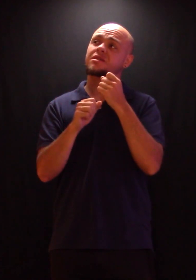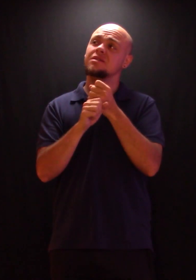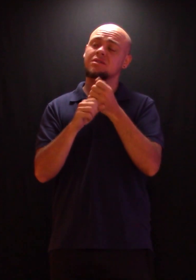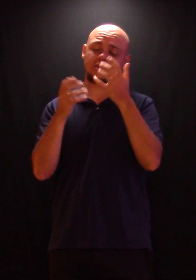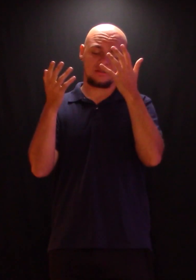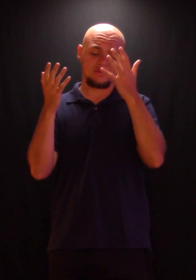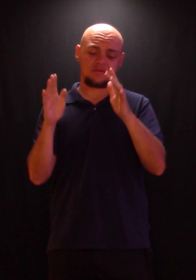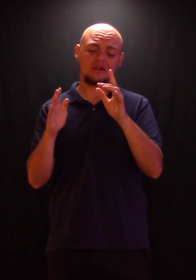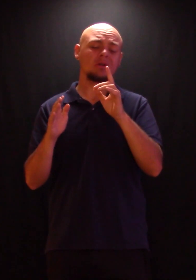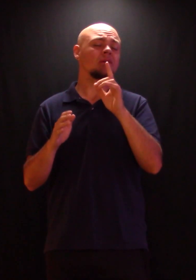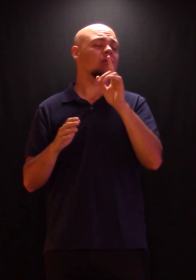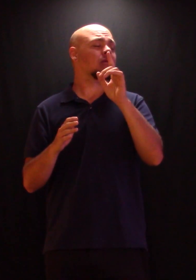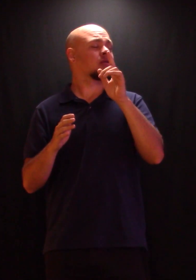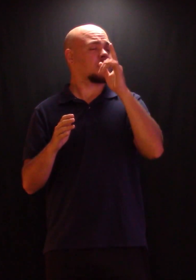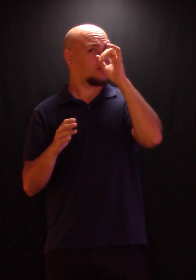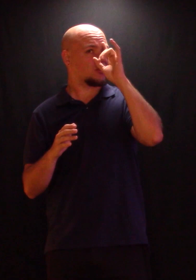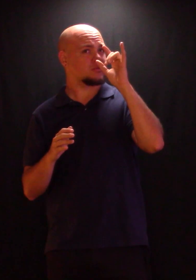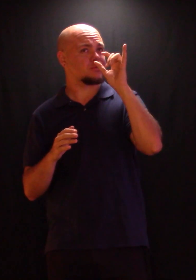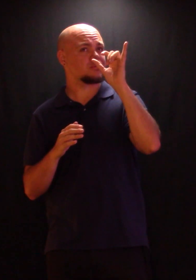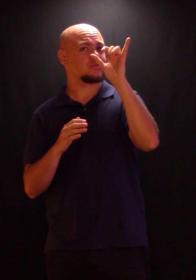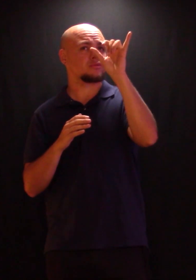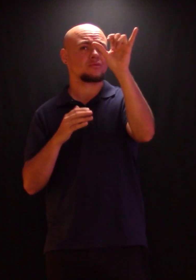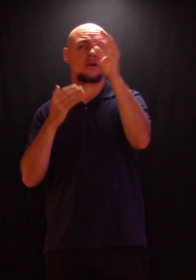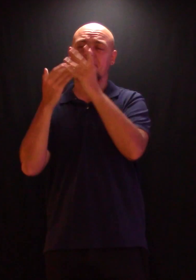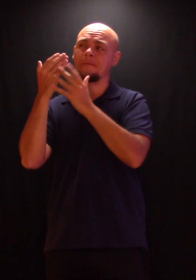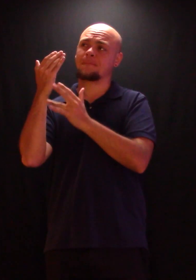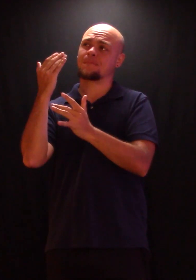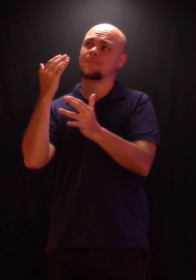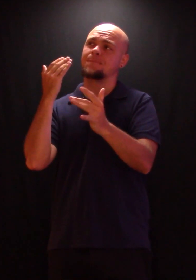years and then forevermore